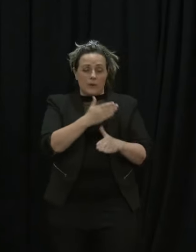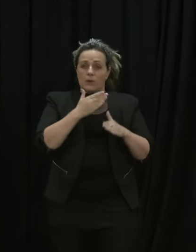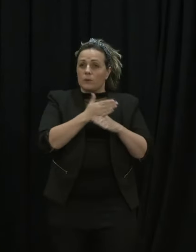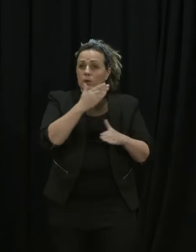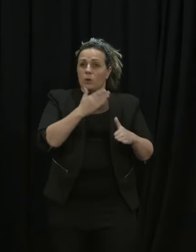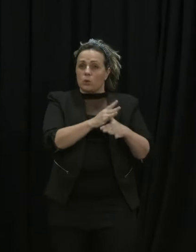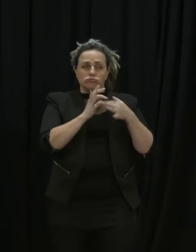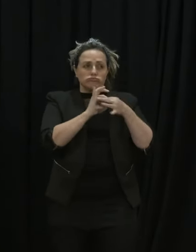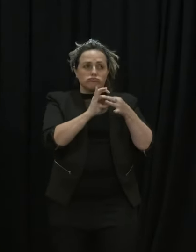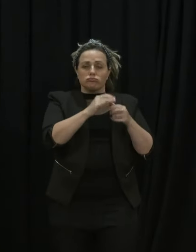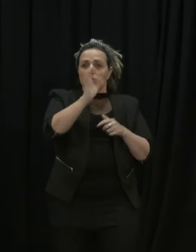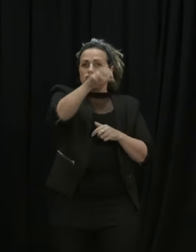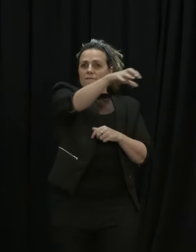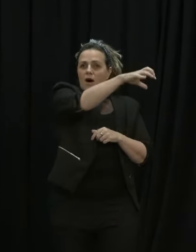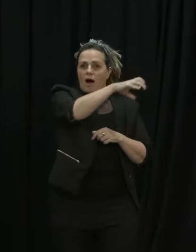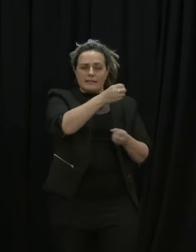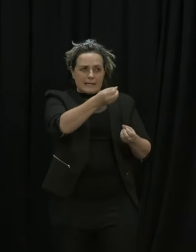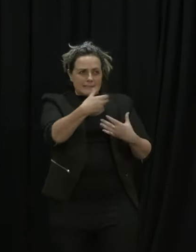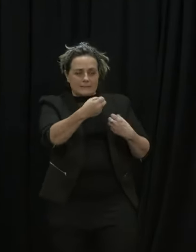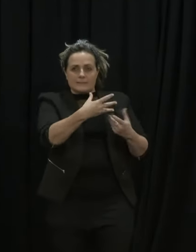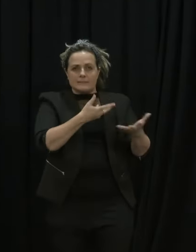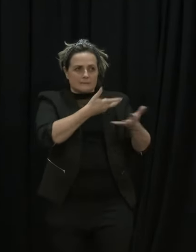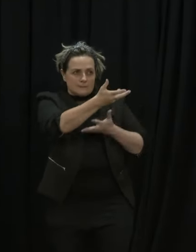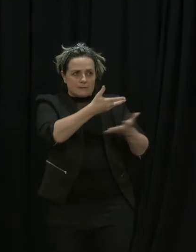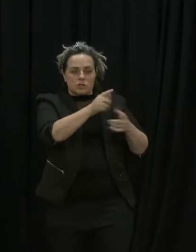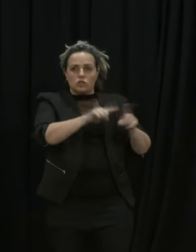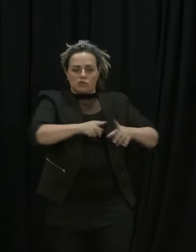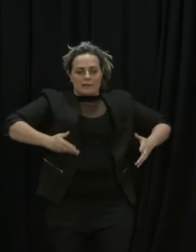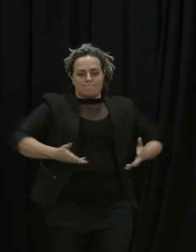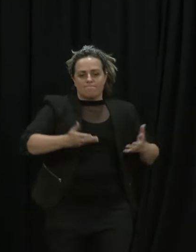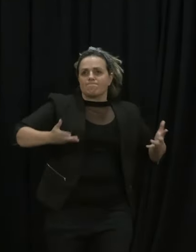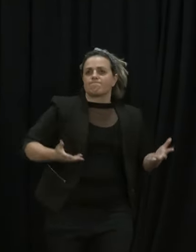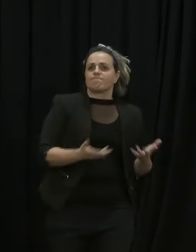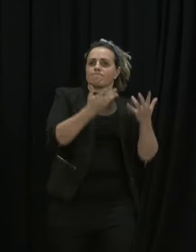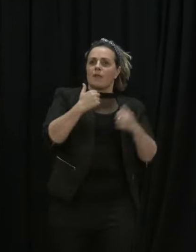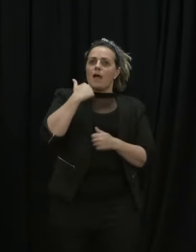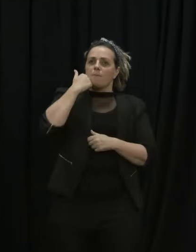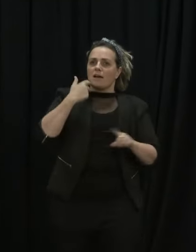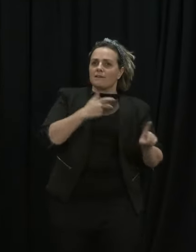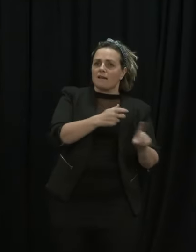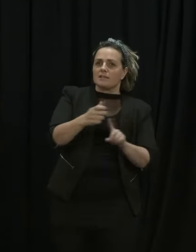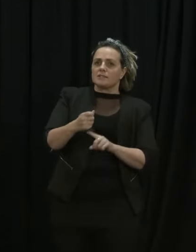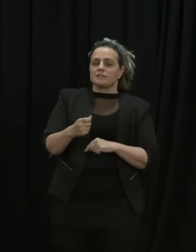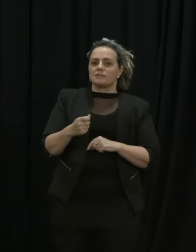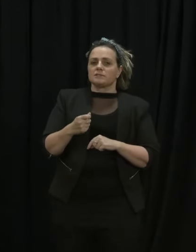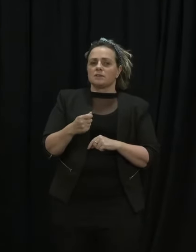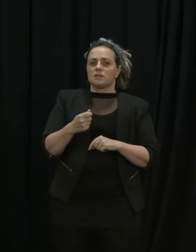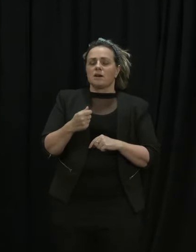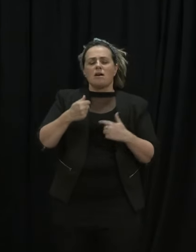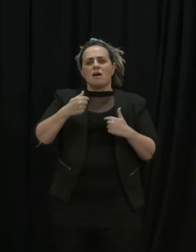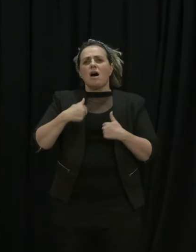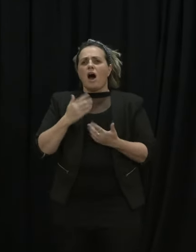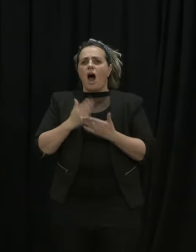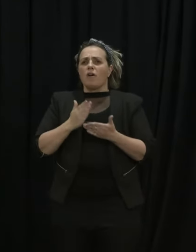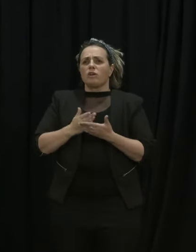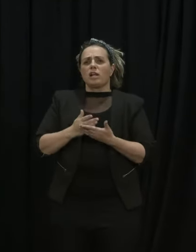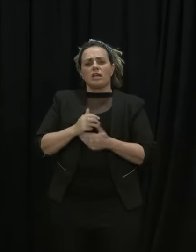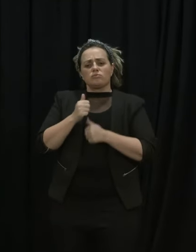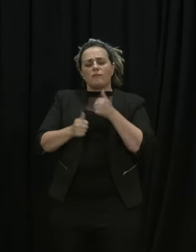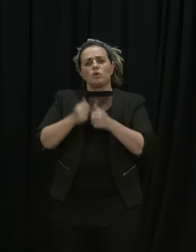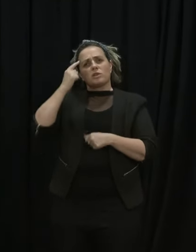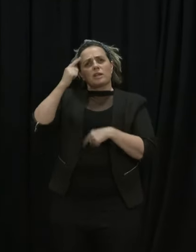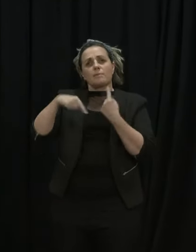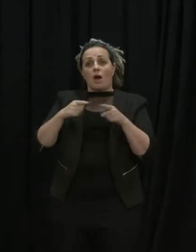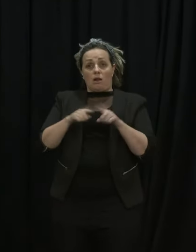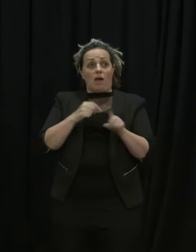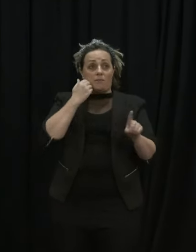provider we can to make sure that we increase Māori vaccination rates so I don't want to look at it that way I want to look at it as I know a lot of